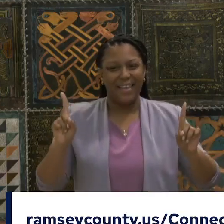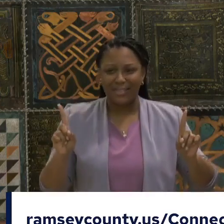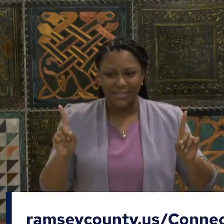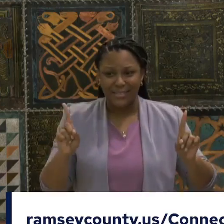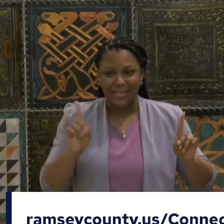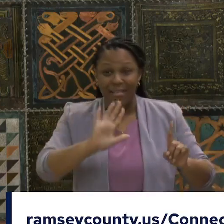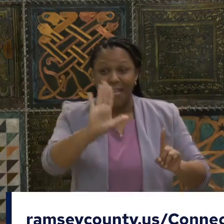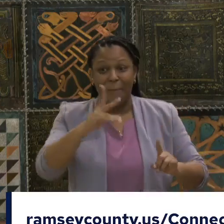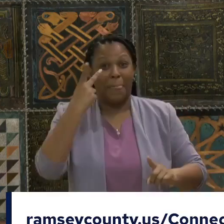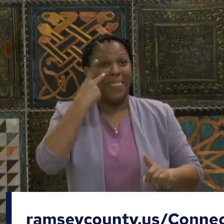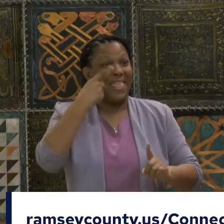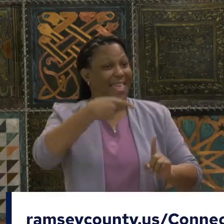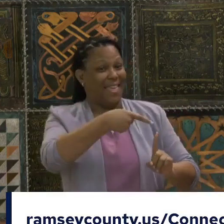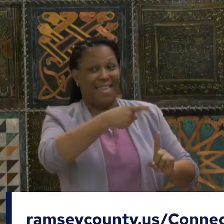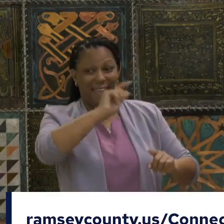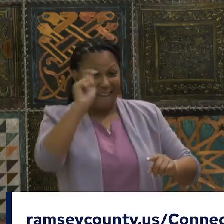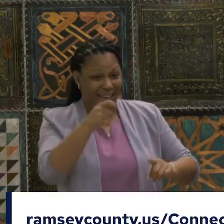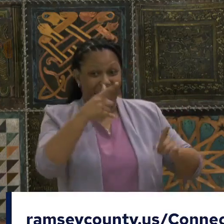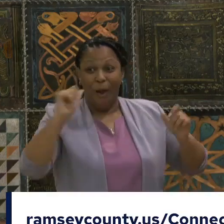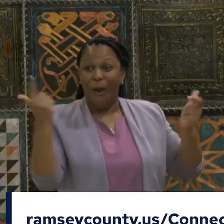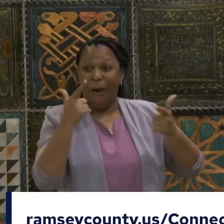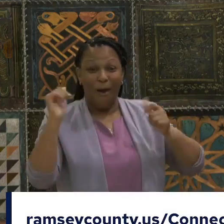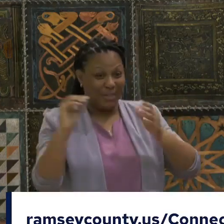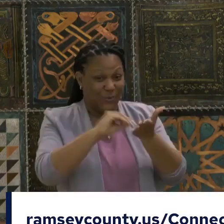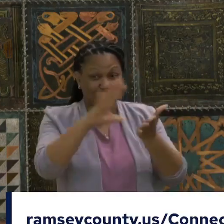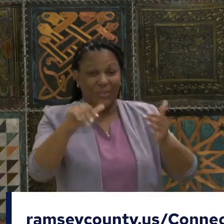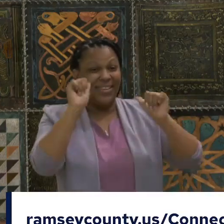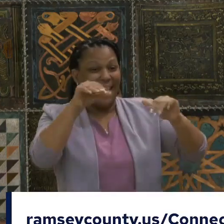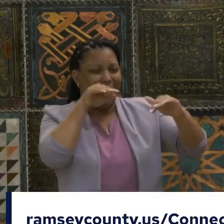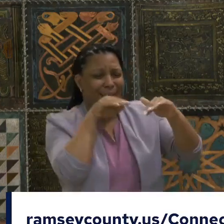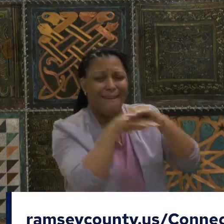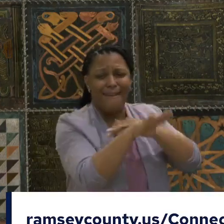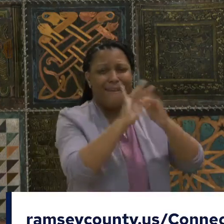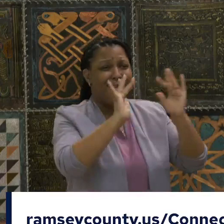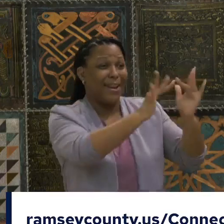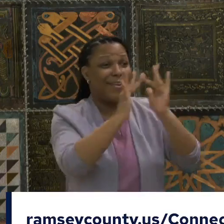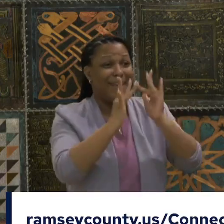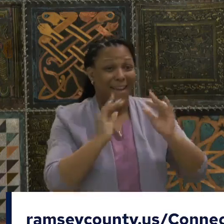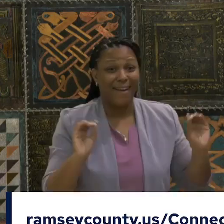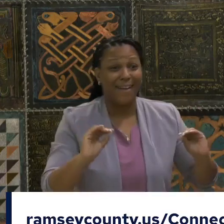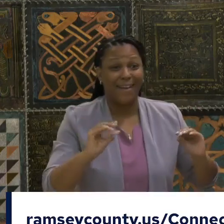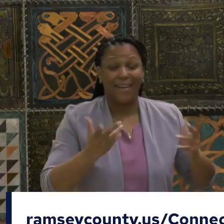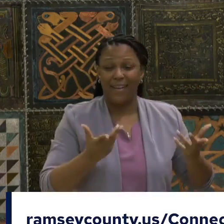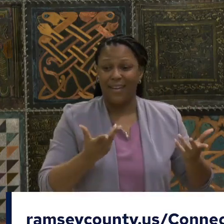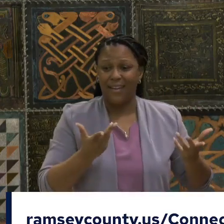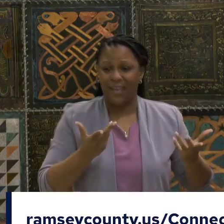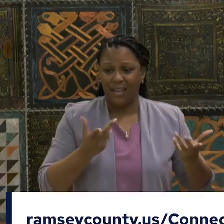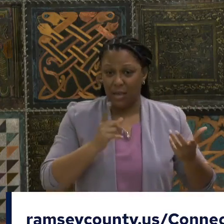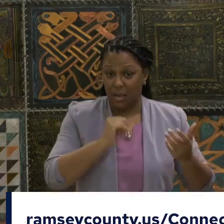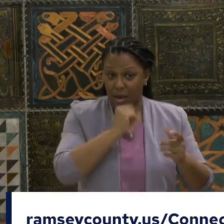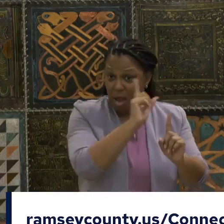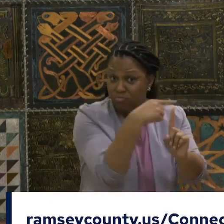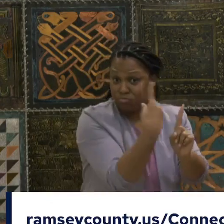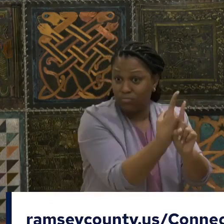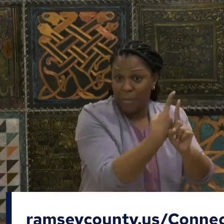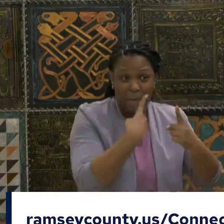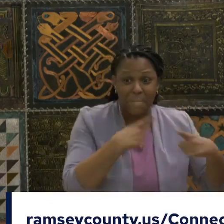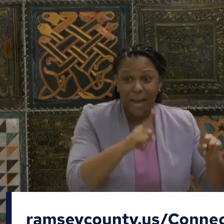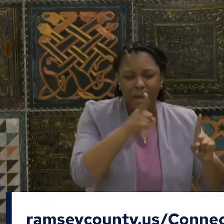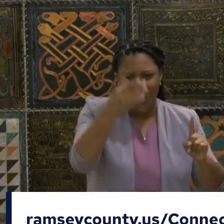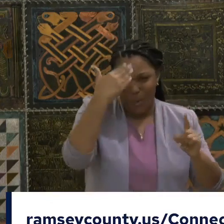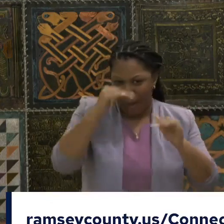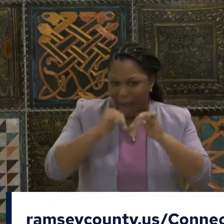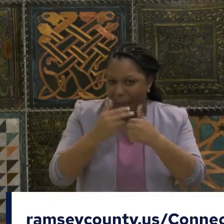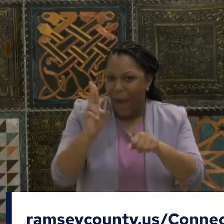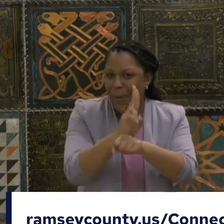all of our students not only can access the internet but knows how to use it. I don't just get to say abracadabra and know that all of